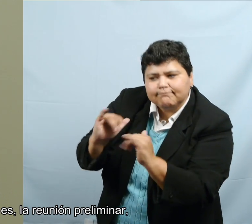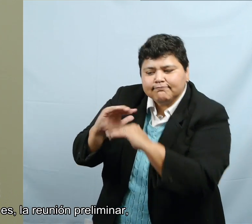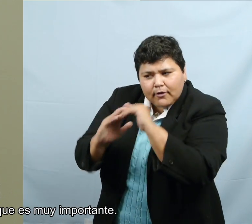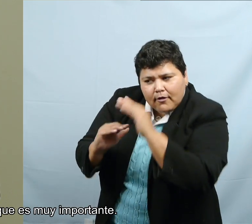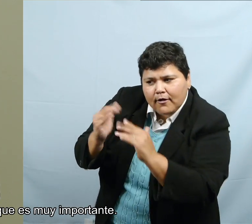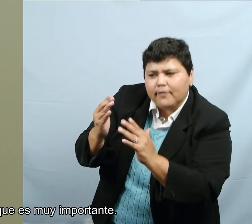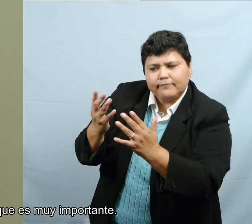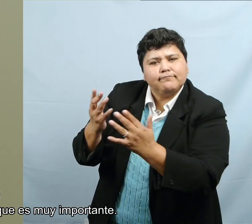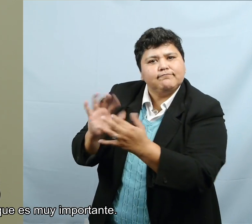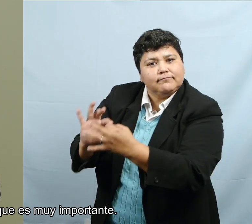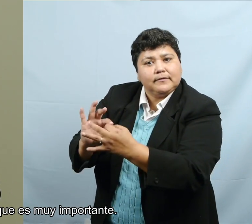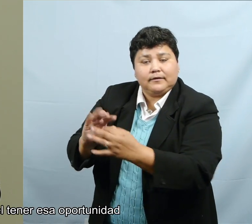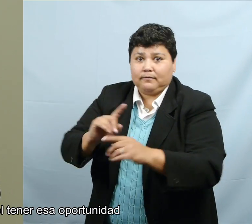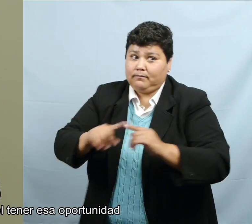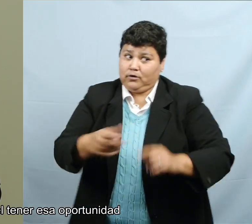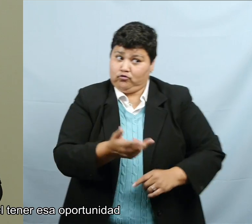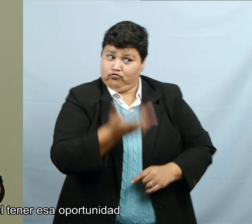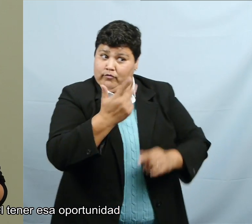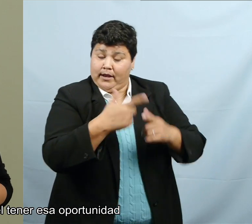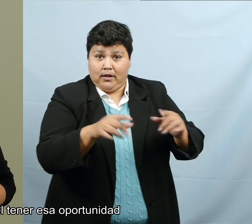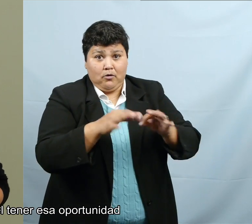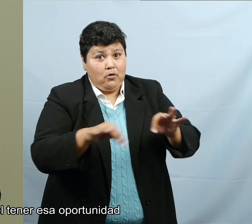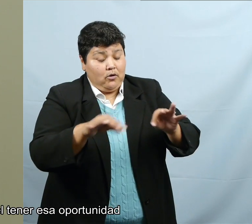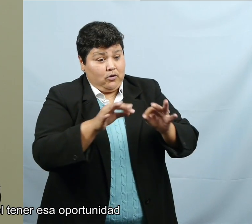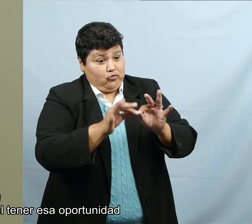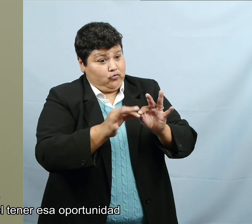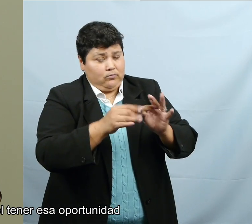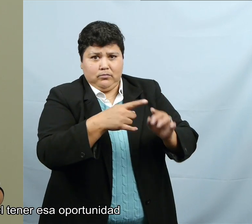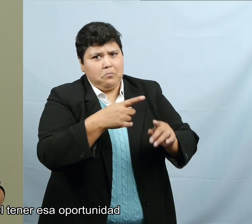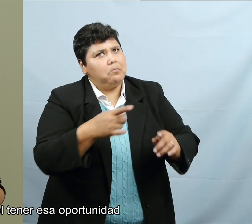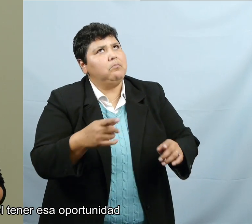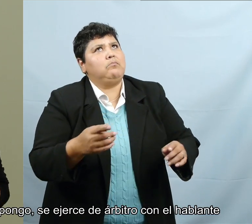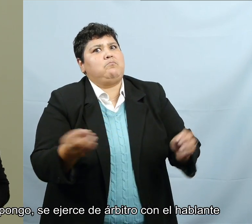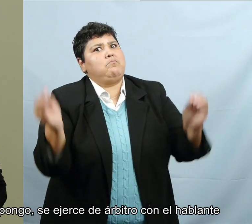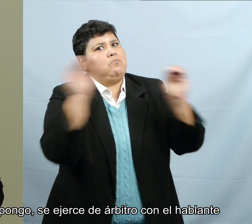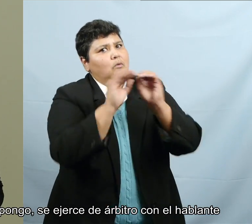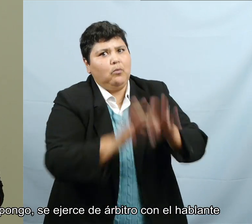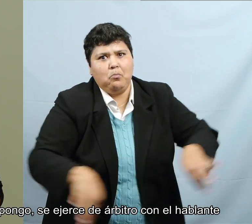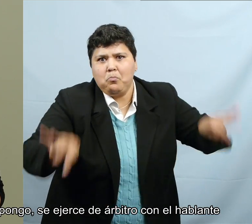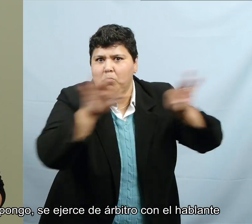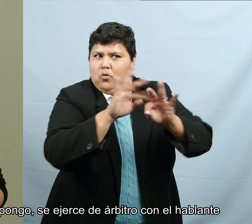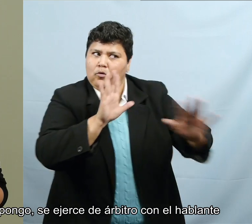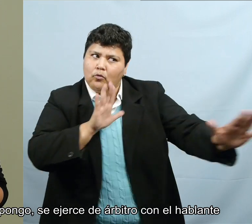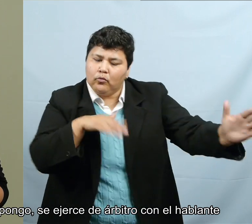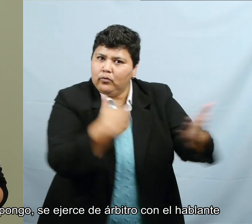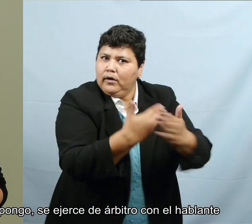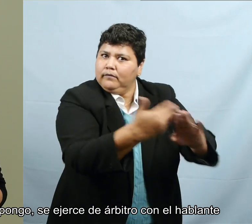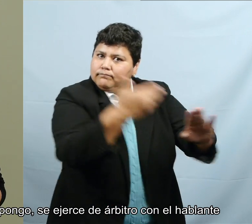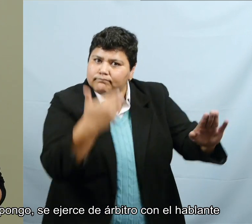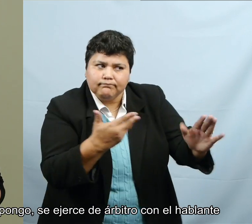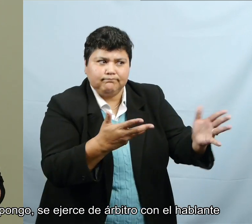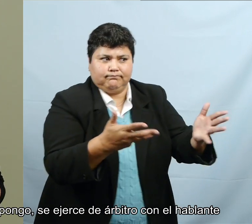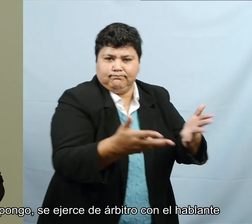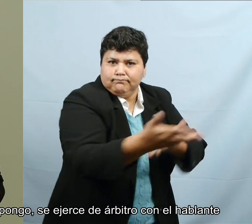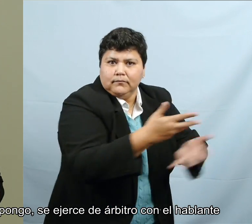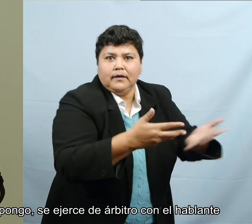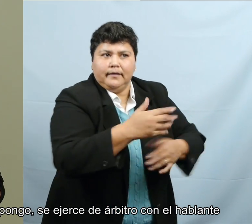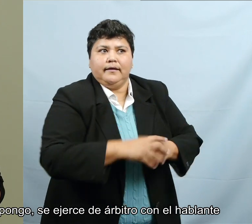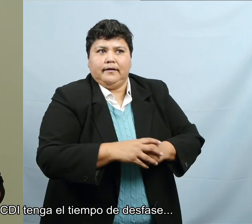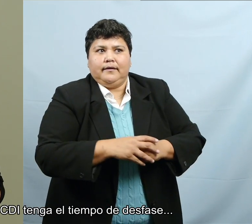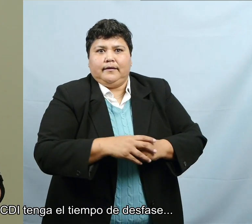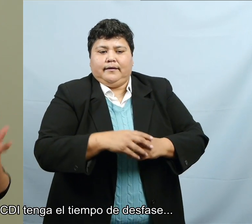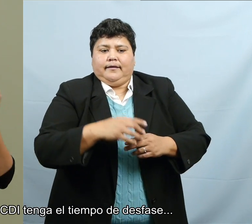the pre-conference I think is really important. But having that opportunity to be the one to, I guess, referee